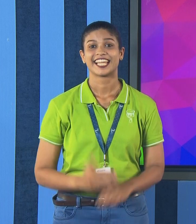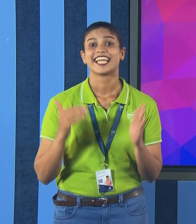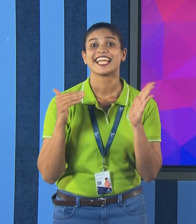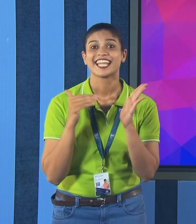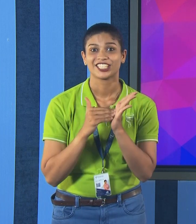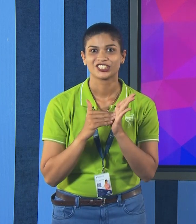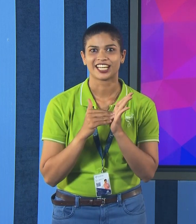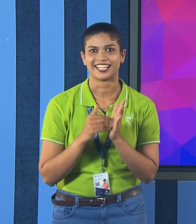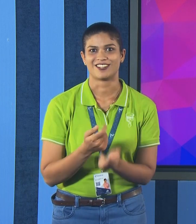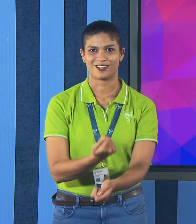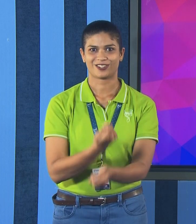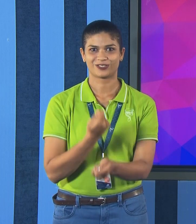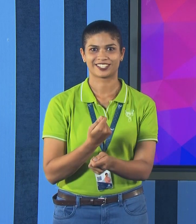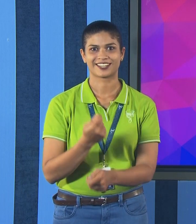Z, zebra.